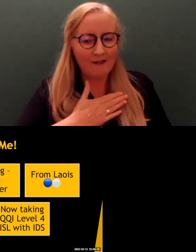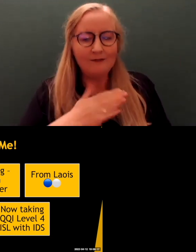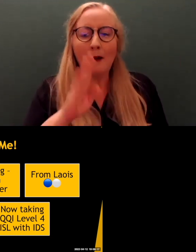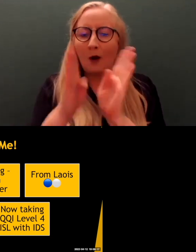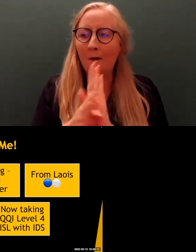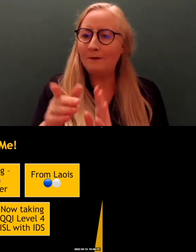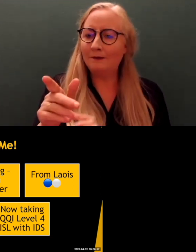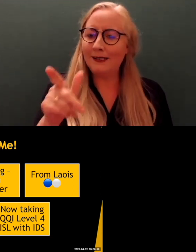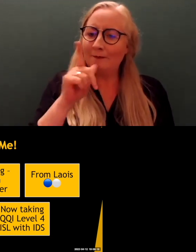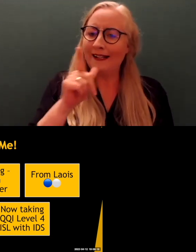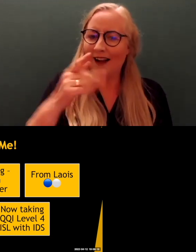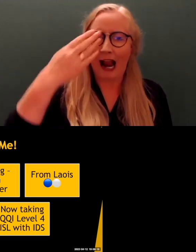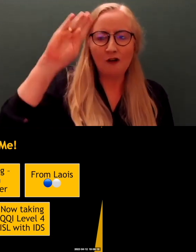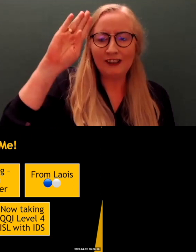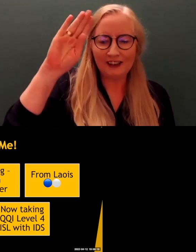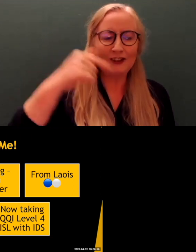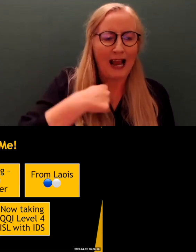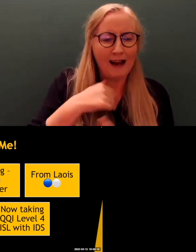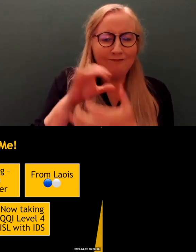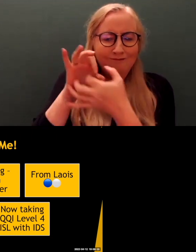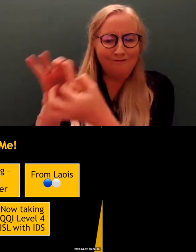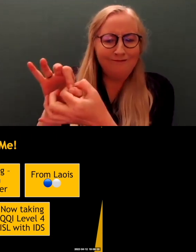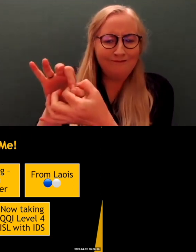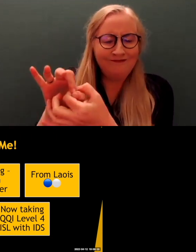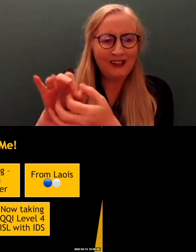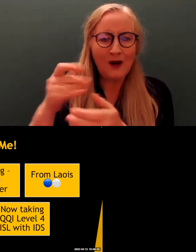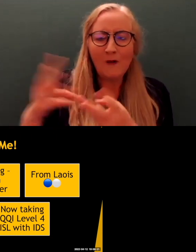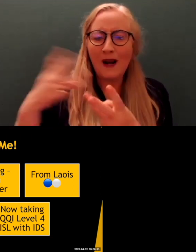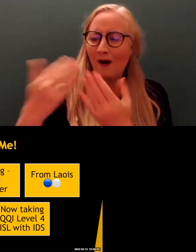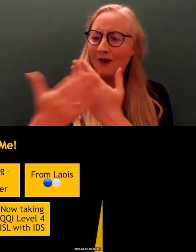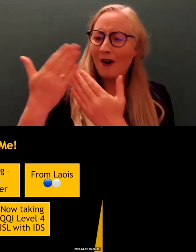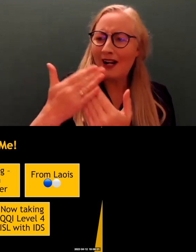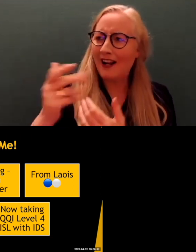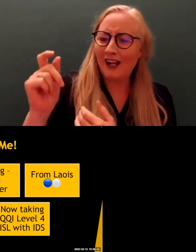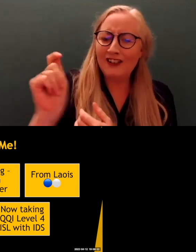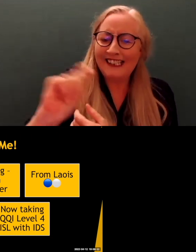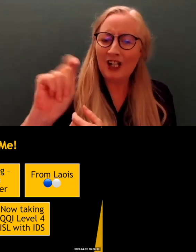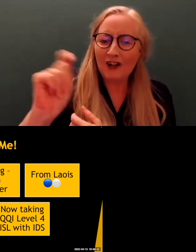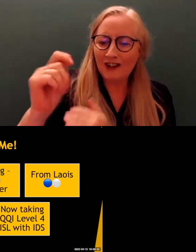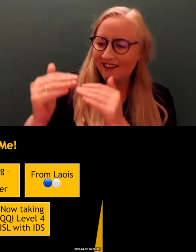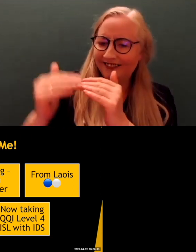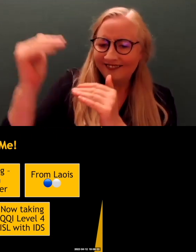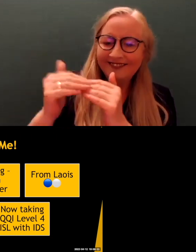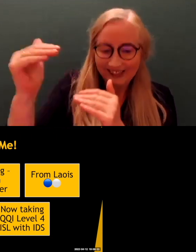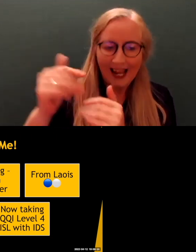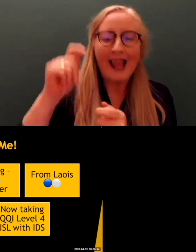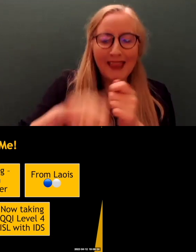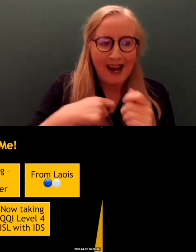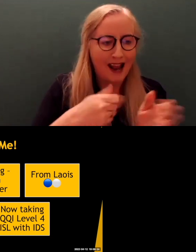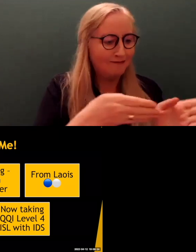community that I sort of found as a teenager and as an older teenager, and found my place in that community. So, you